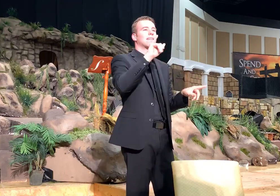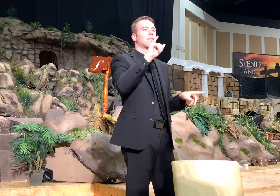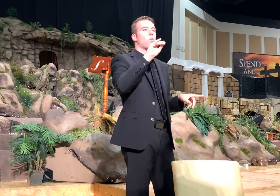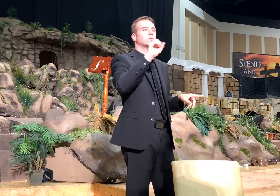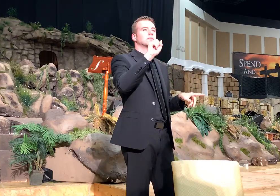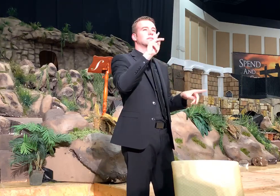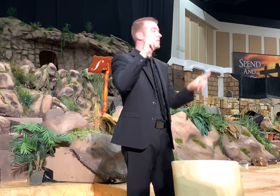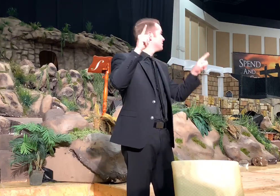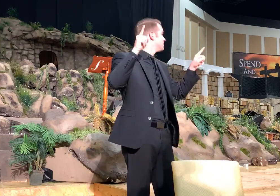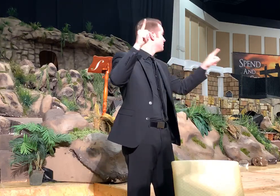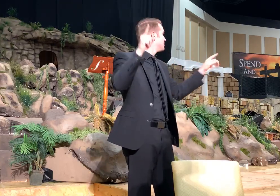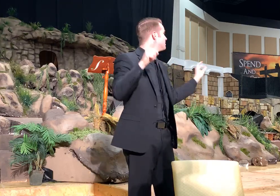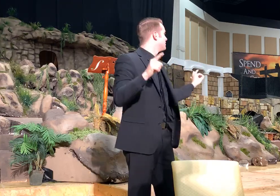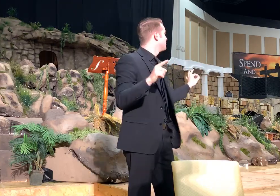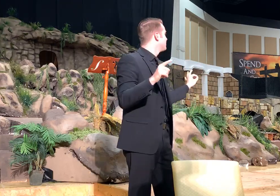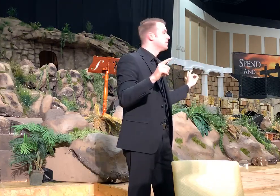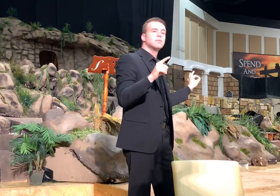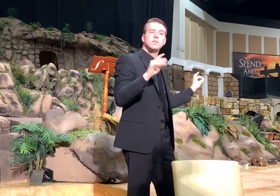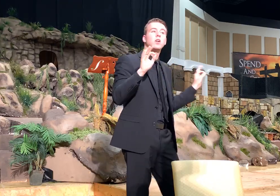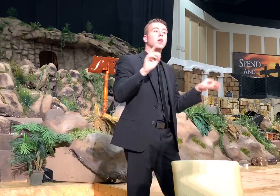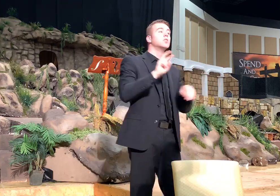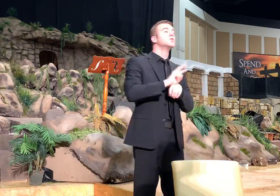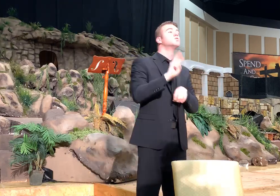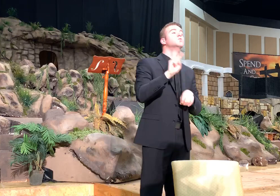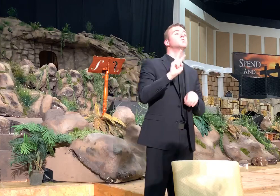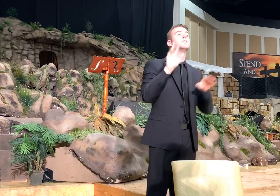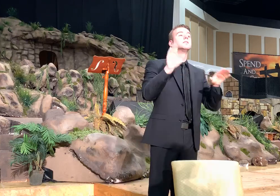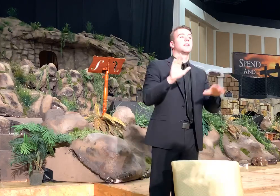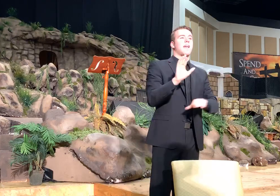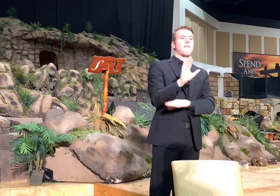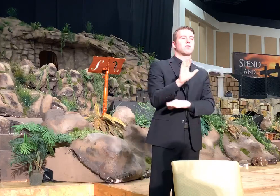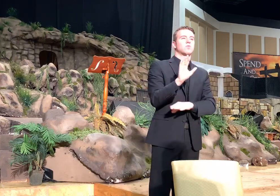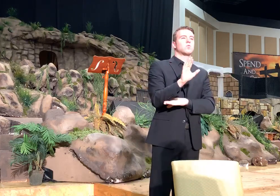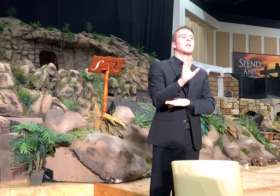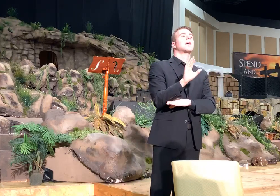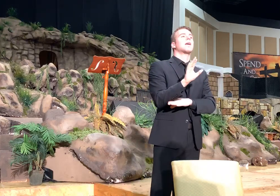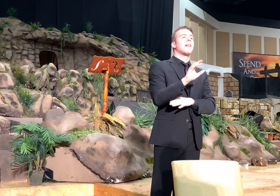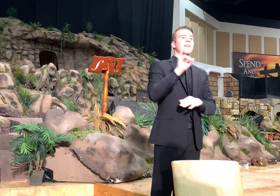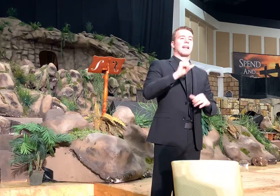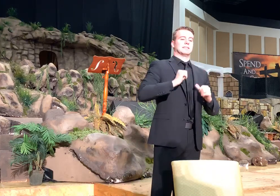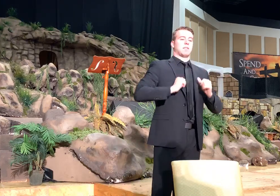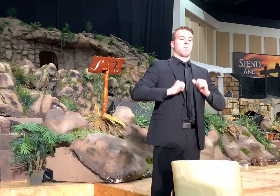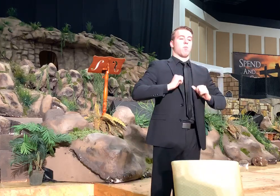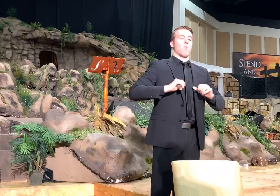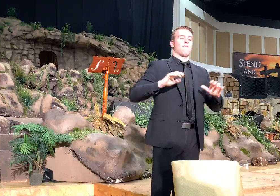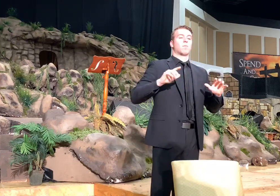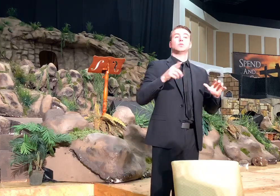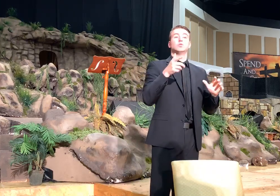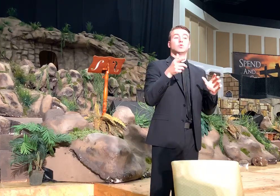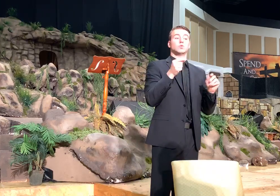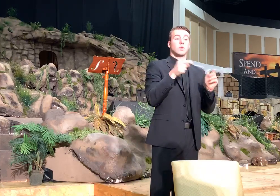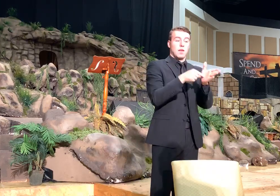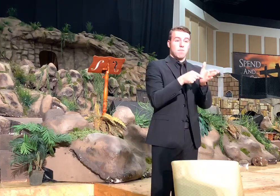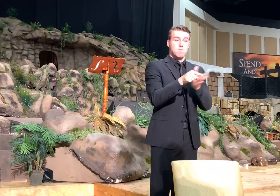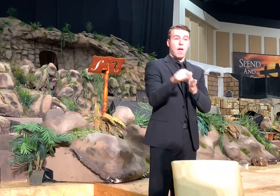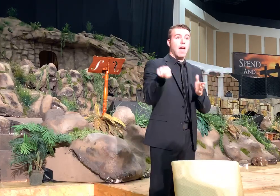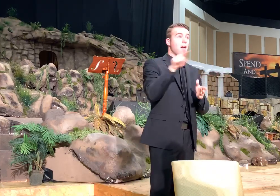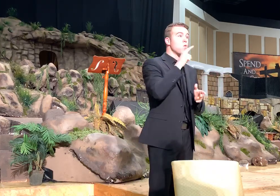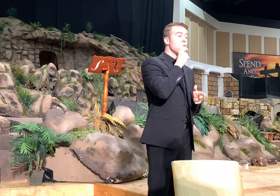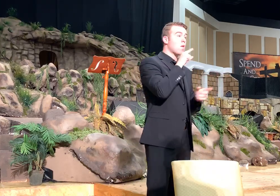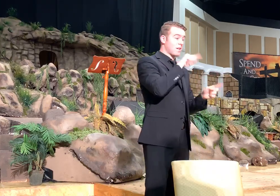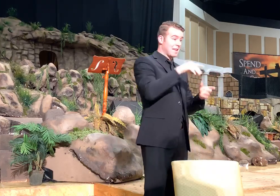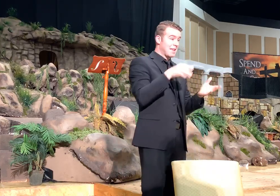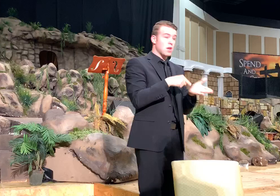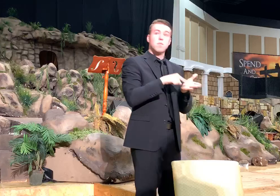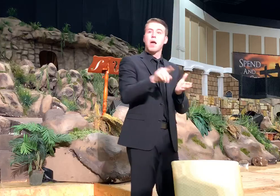Good idea. So 2 o'clock Sunday afternoon. That's the performance. You don't have to pay anything to come.